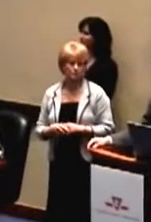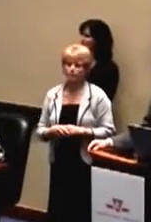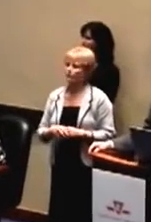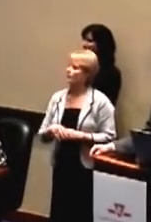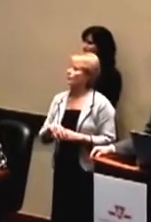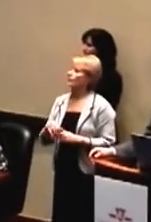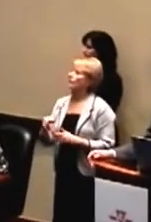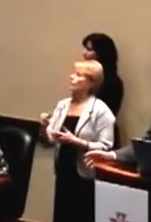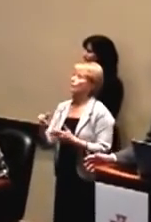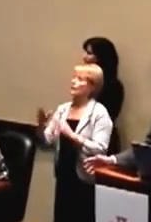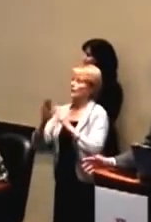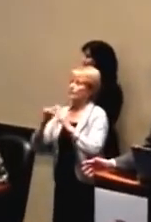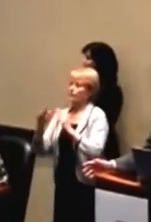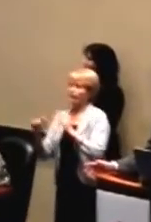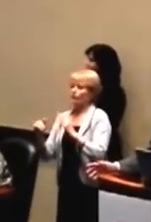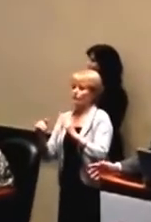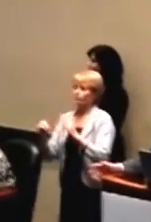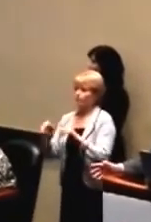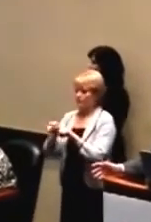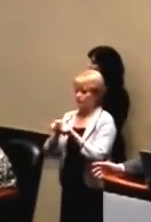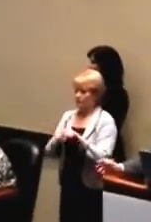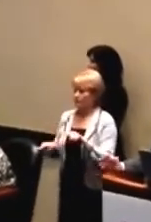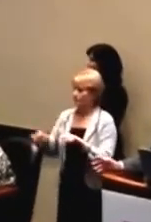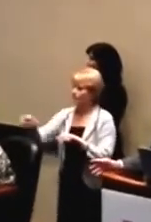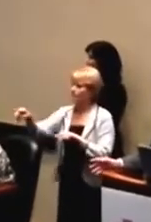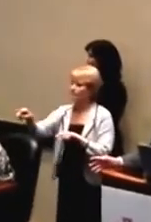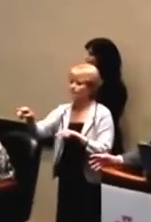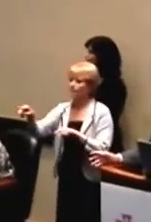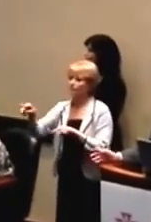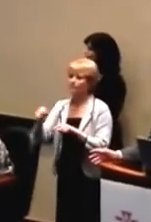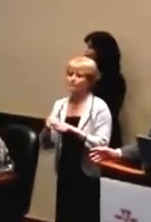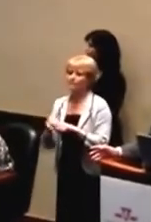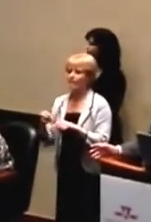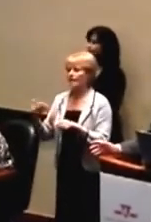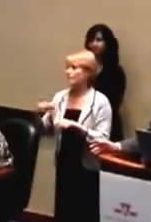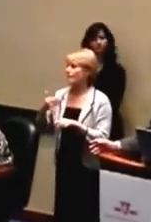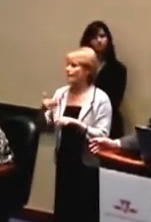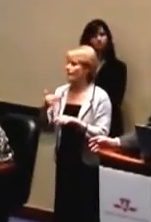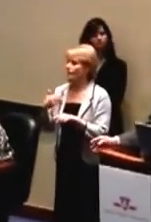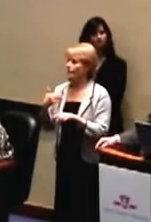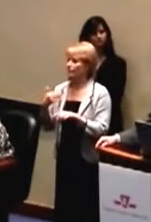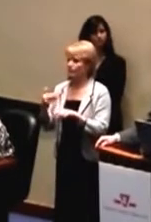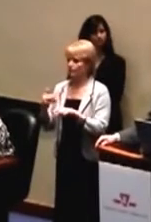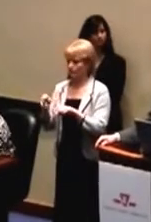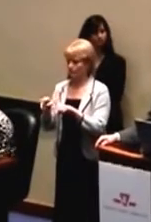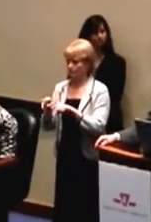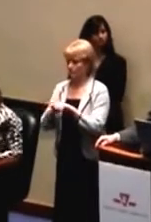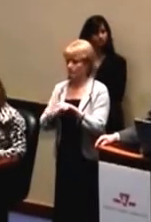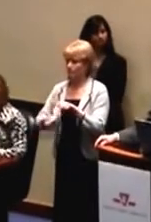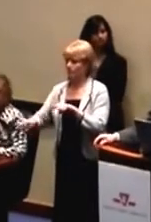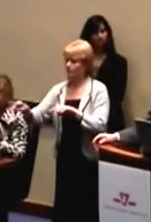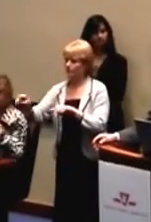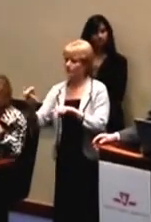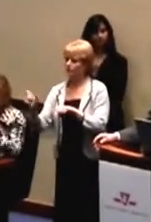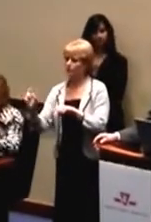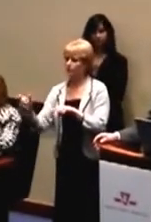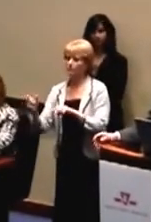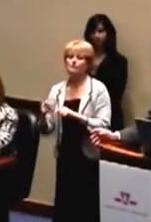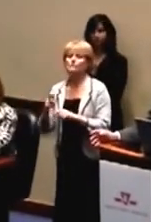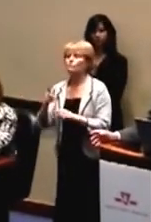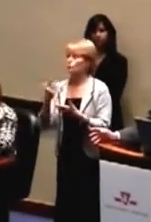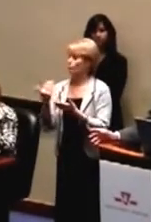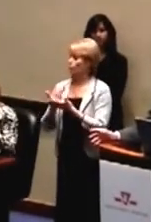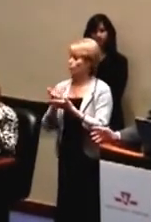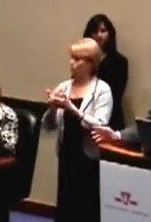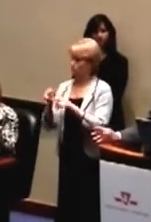Routes for a new downtown relief line were mentioned around, under the Young Line. One of the things that you want to do with a